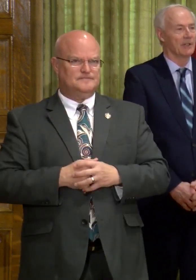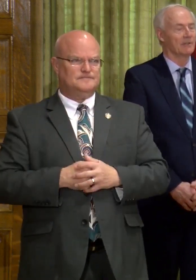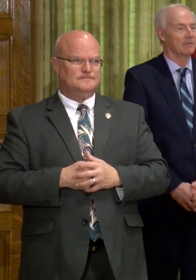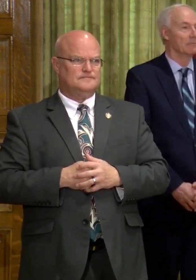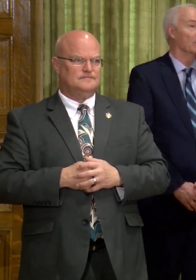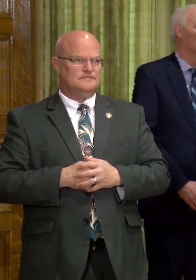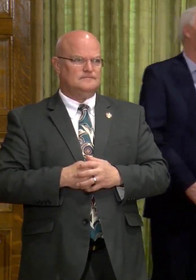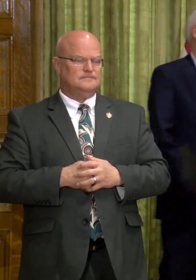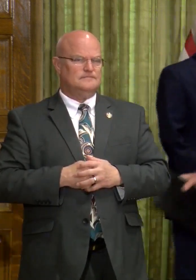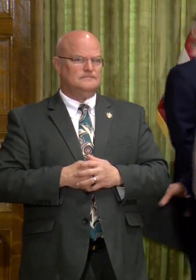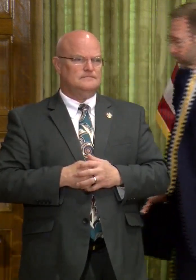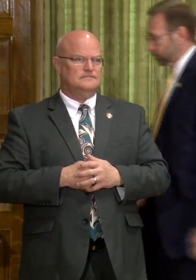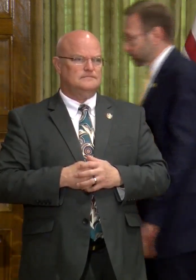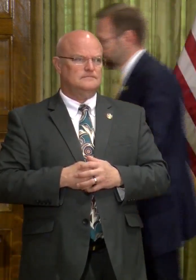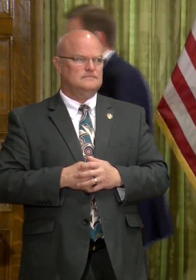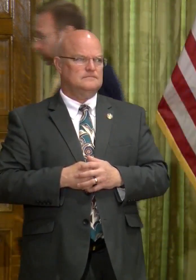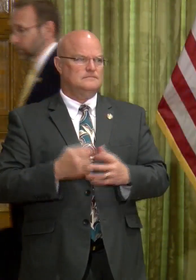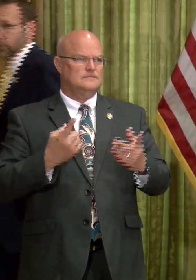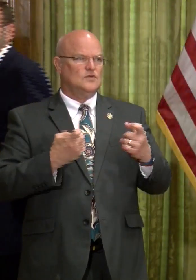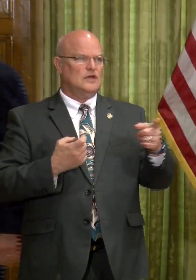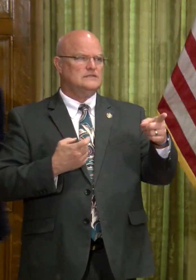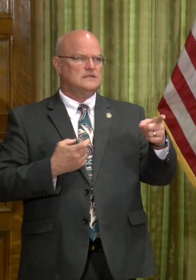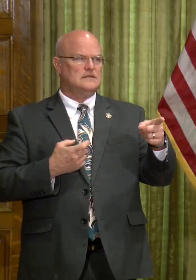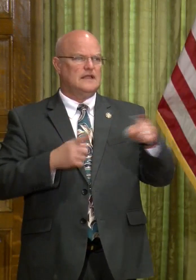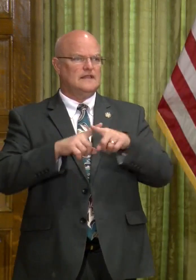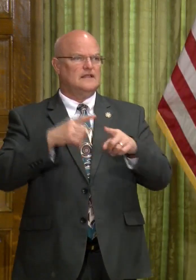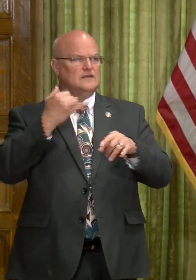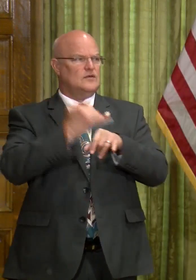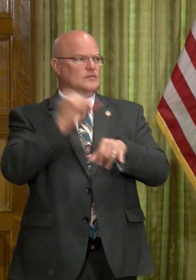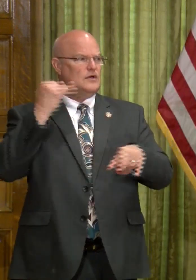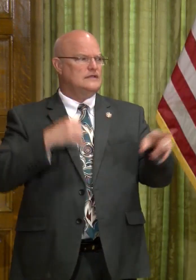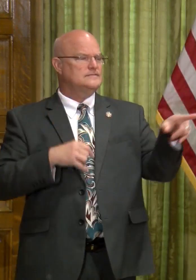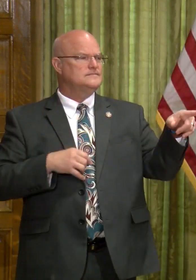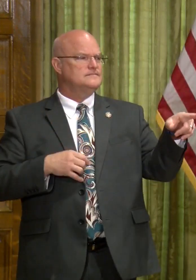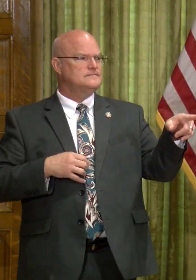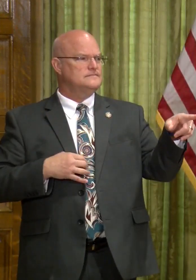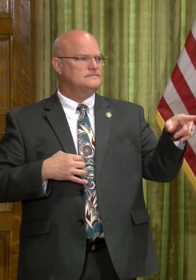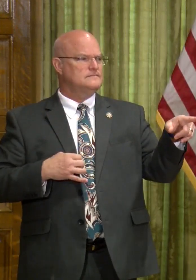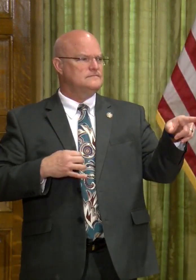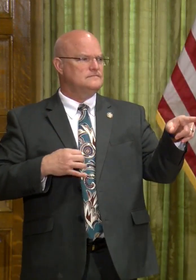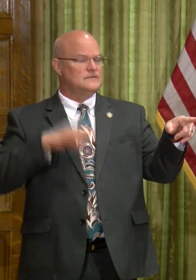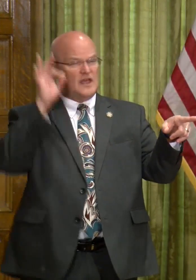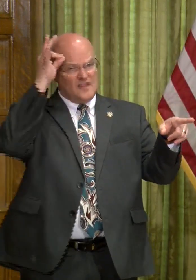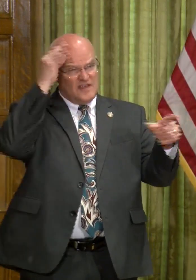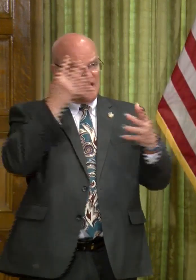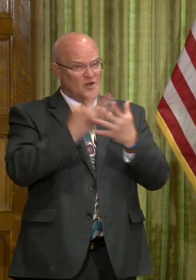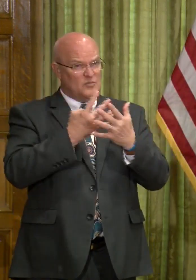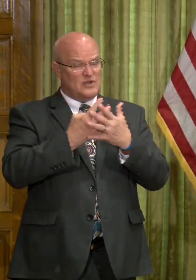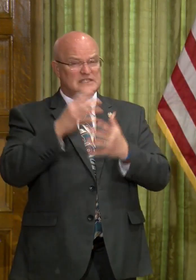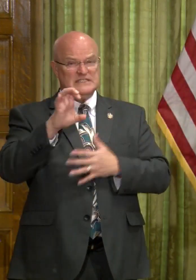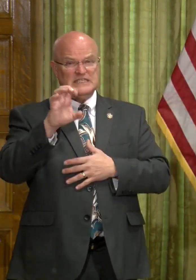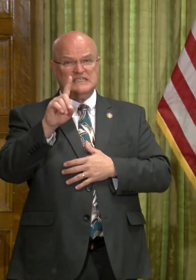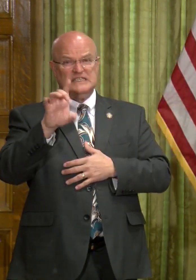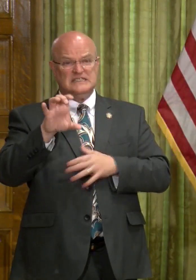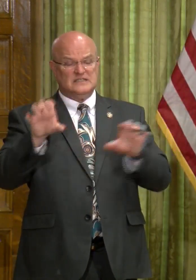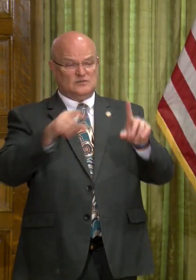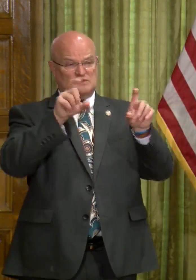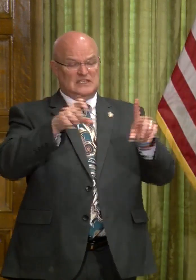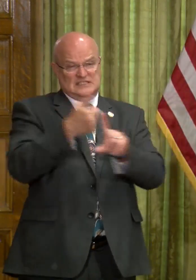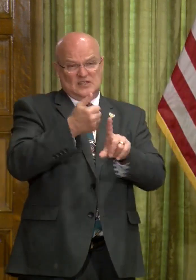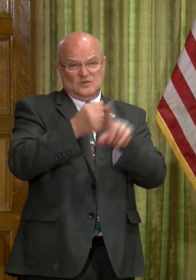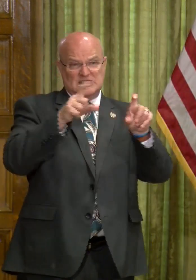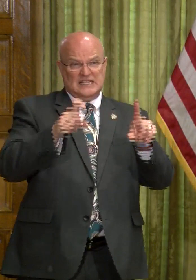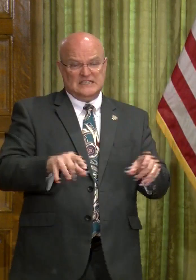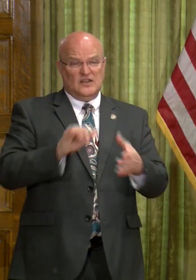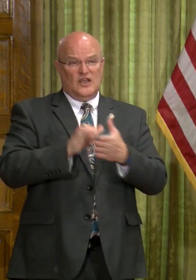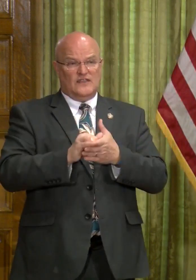Is there a, go ahead, a question here, the will take one remotely? And at the federal prison, is the CDC doing its own testing, or